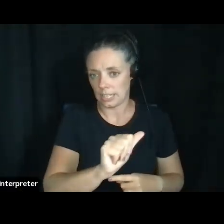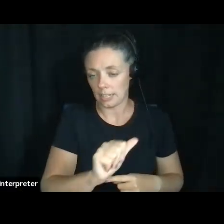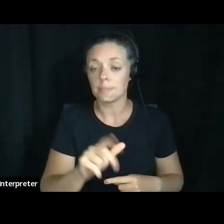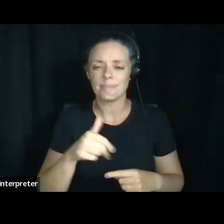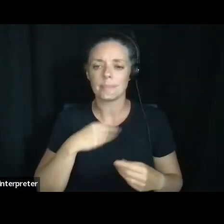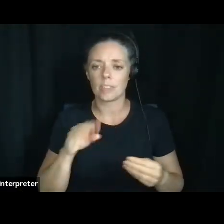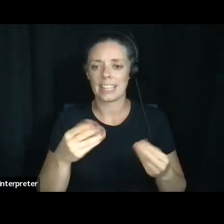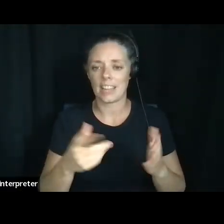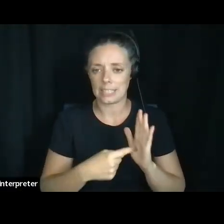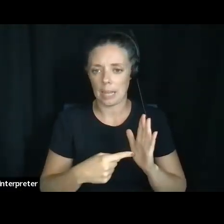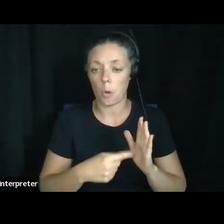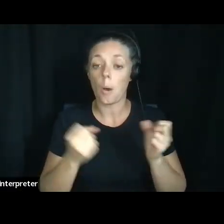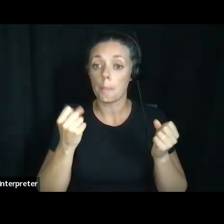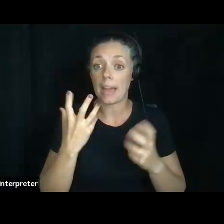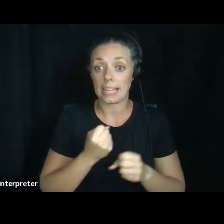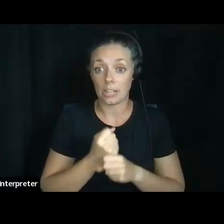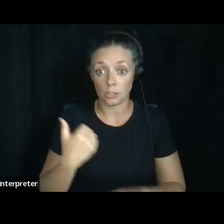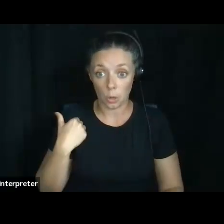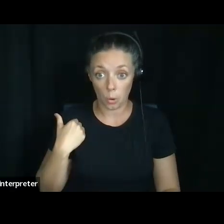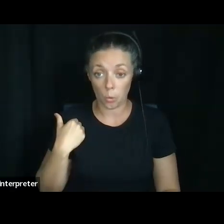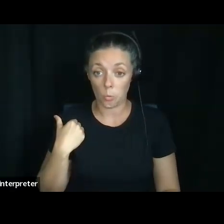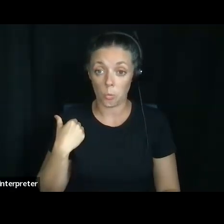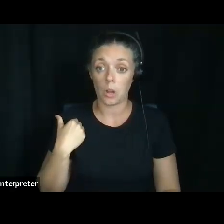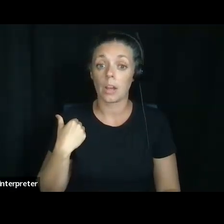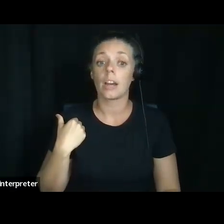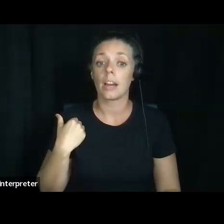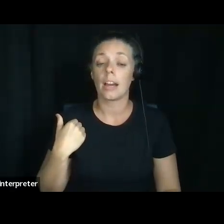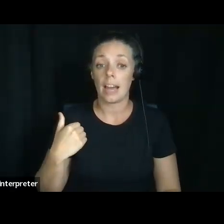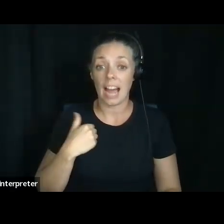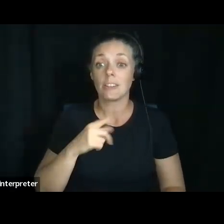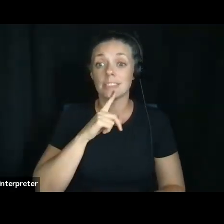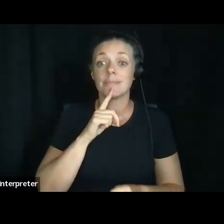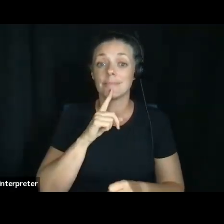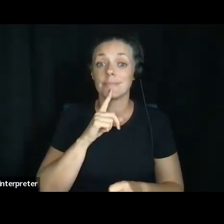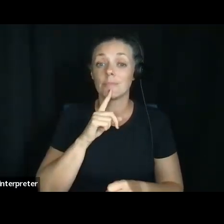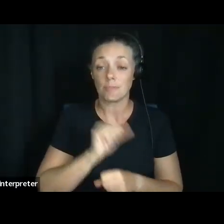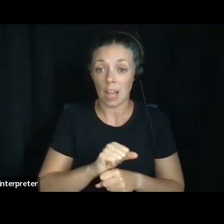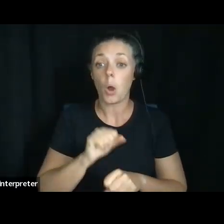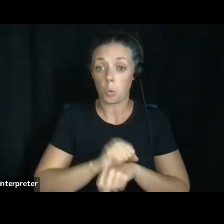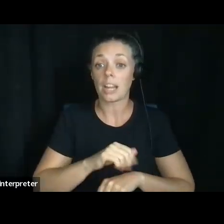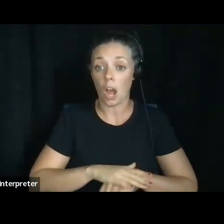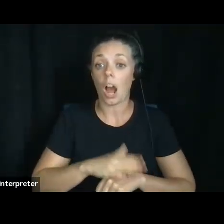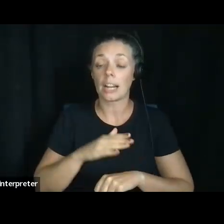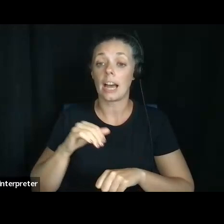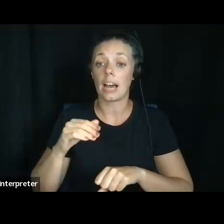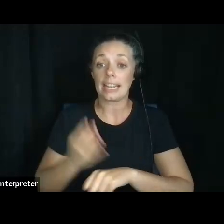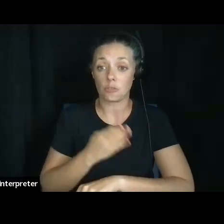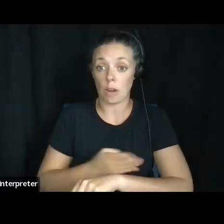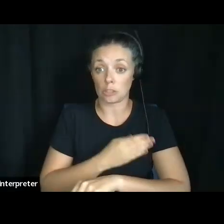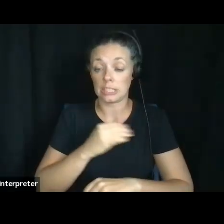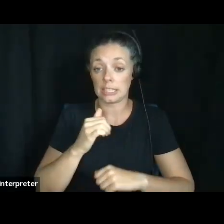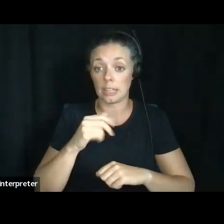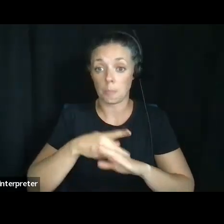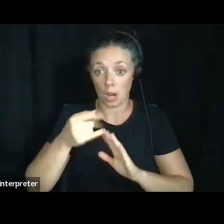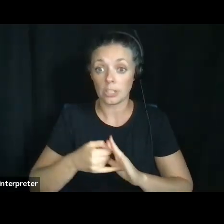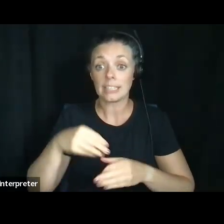years ago, I was, um, working on a construction project at my house. Um, was not